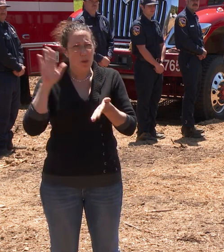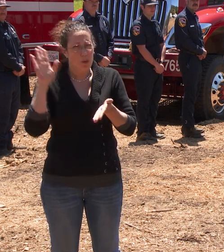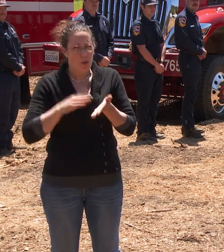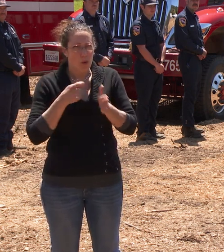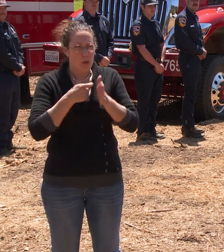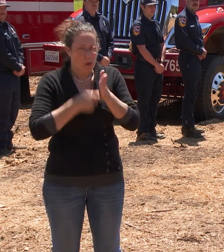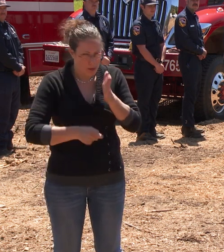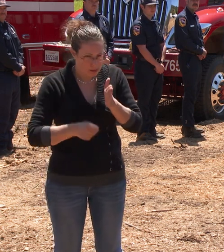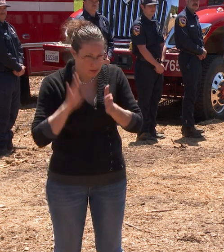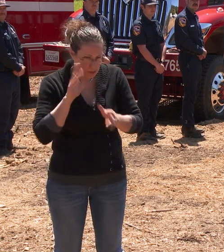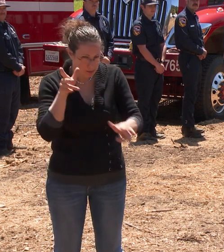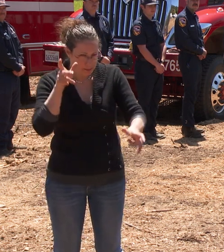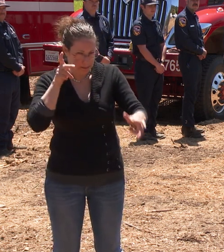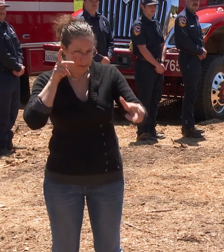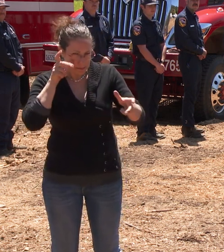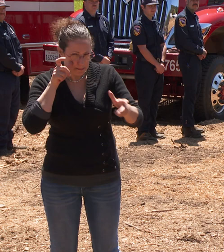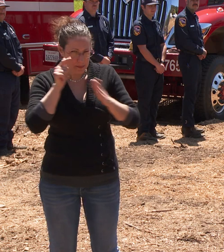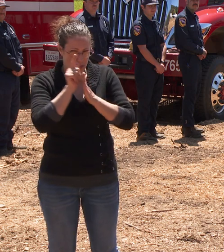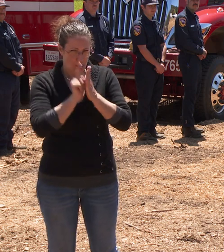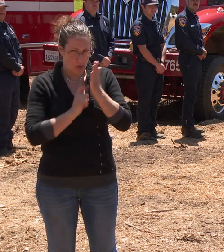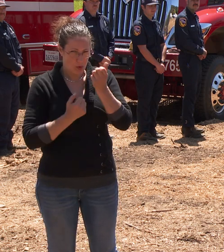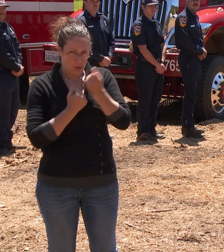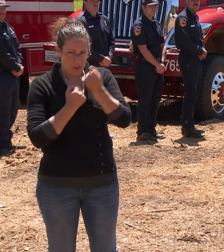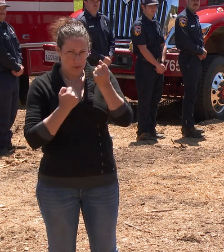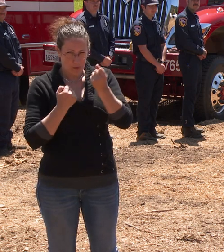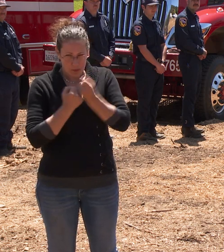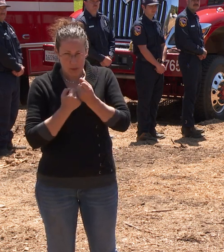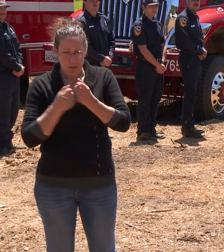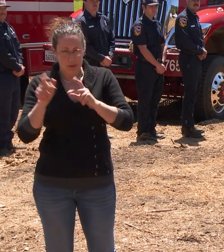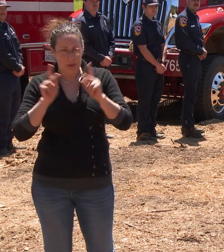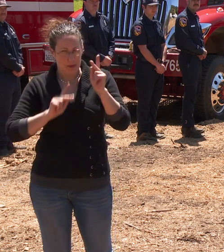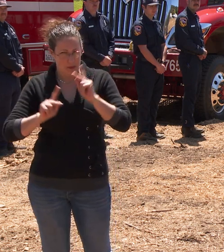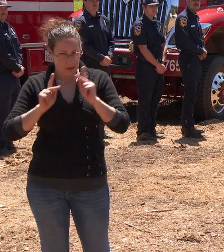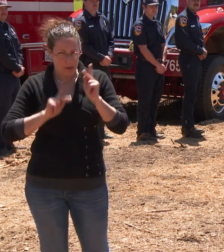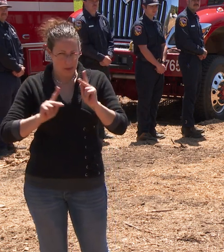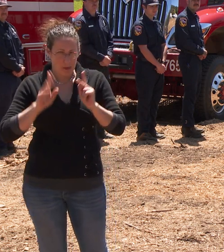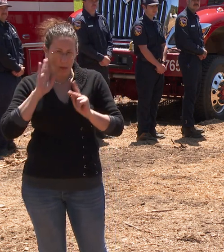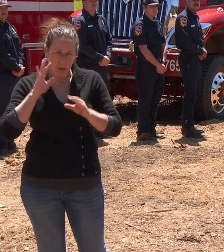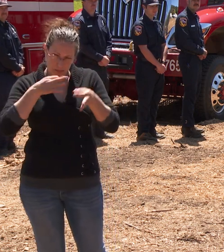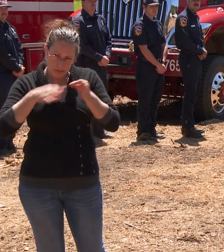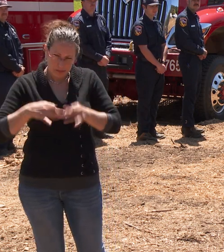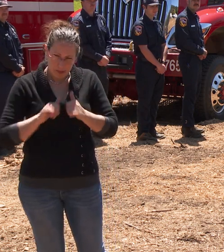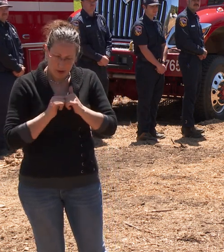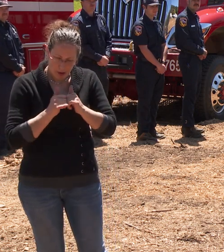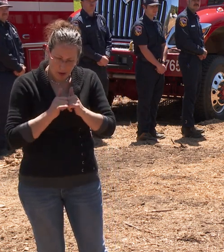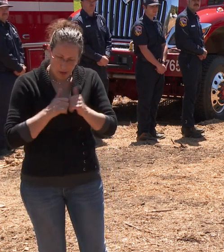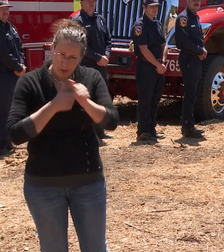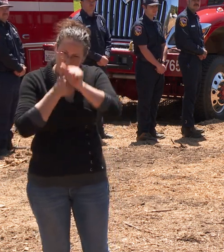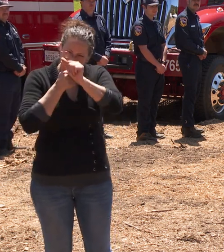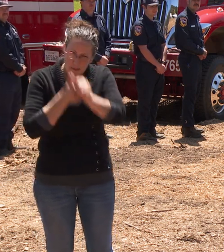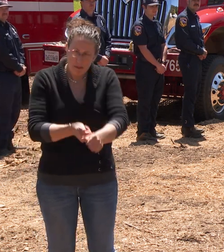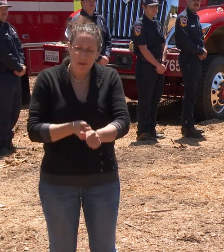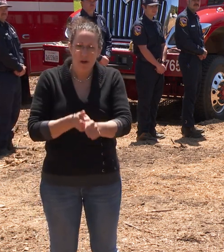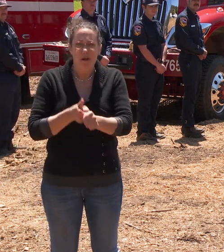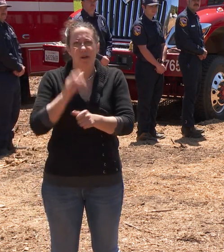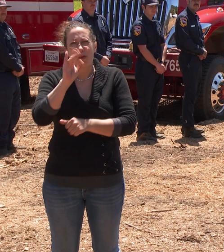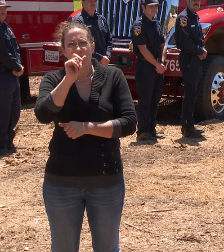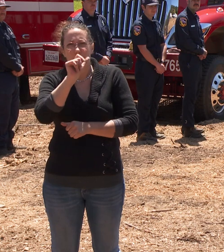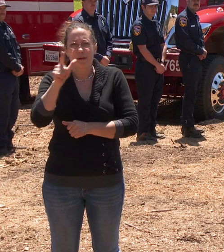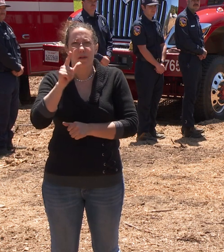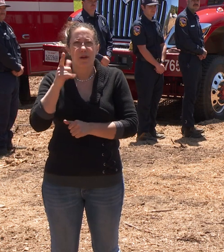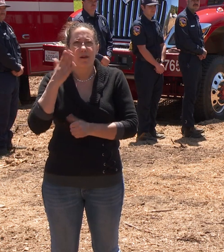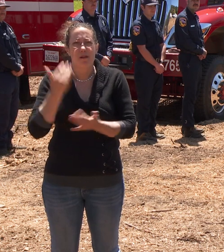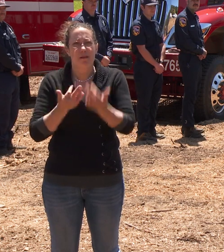listen to the guidance of our law enforcement officers at the local and state level. And I ask that you follow CAL FIRE on our social media